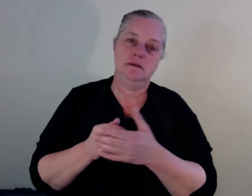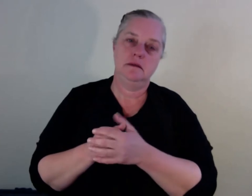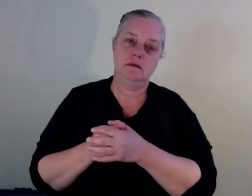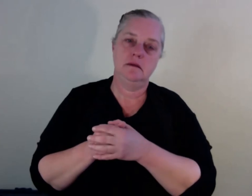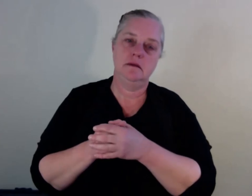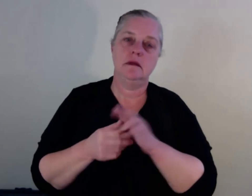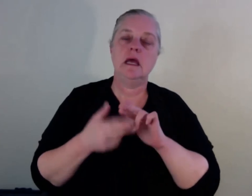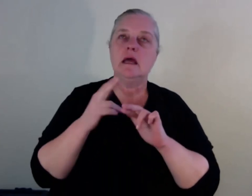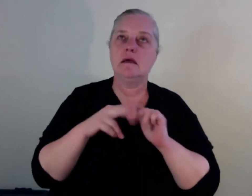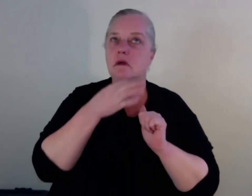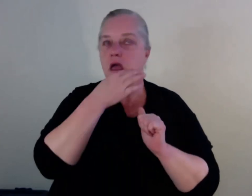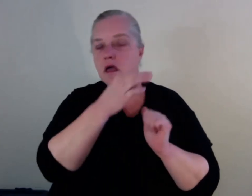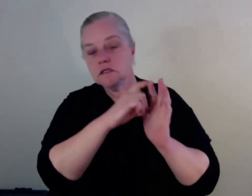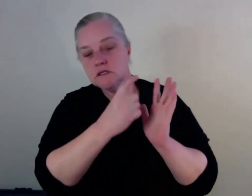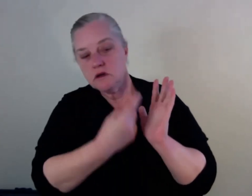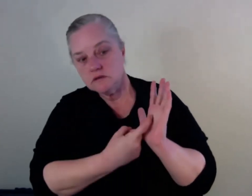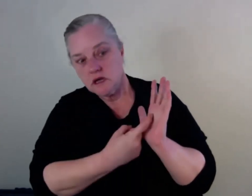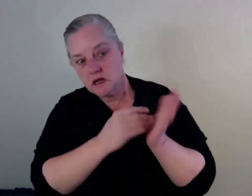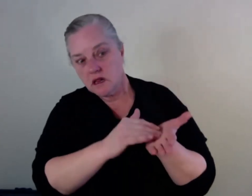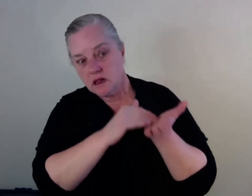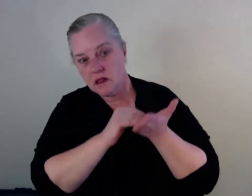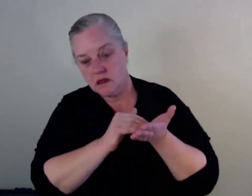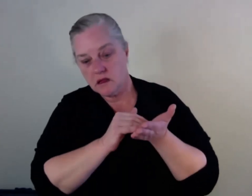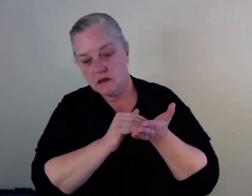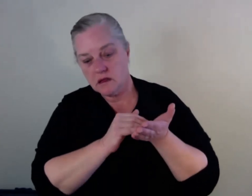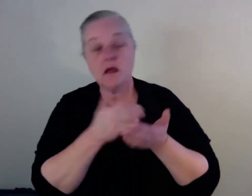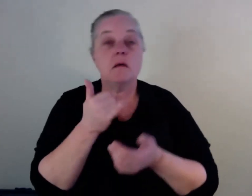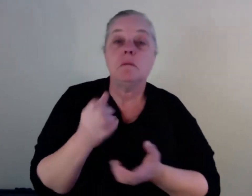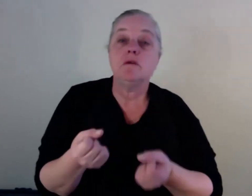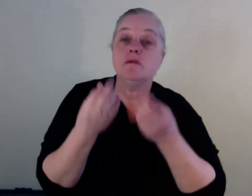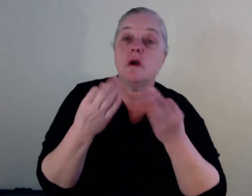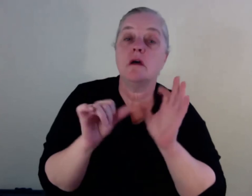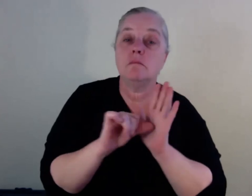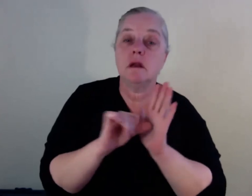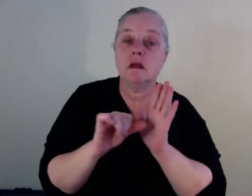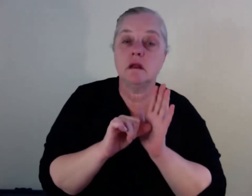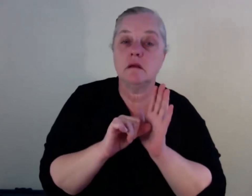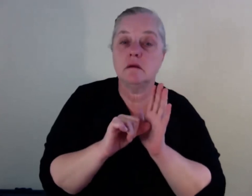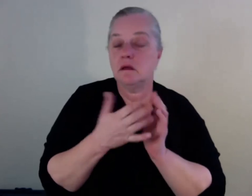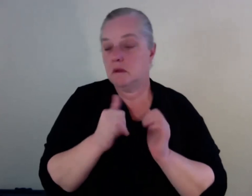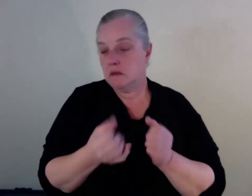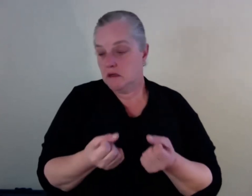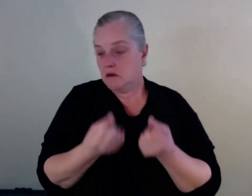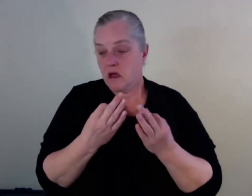sometimes you might not have the finances. You might not have private medical insurance to pay for things. And just having